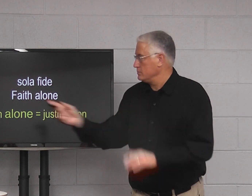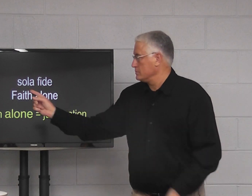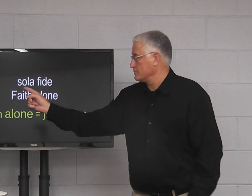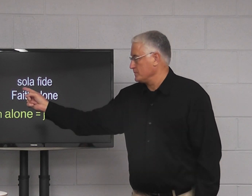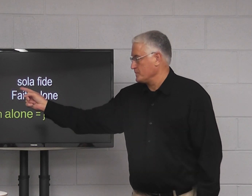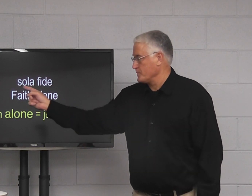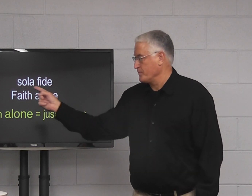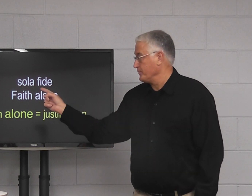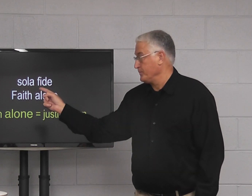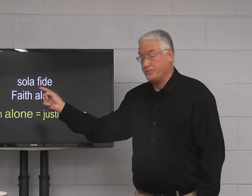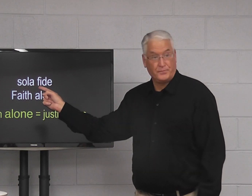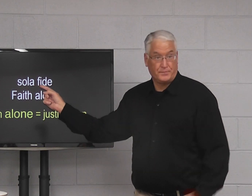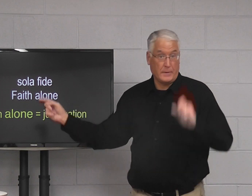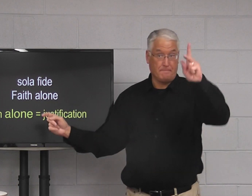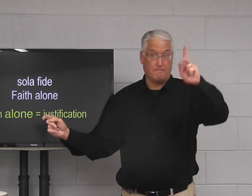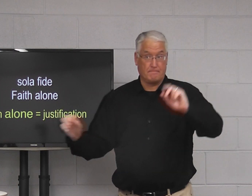is what that means. So love I.